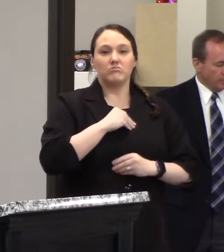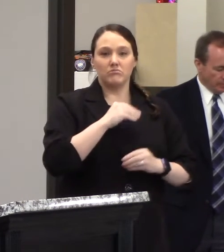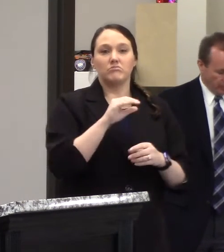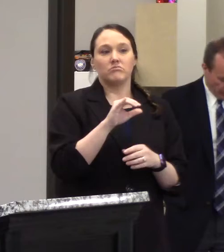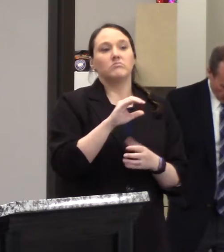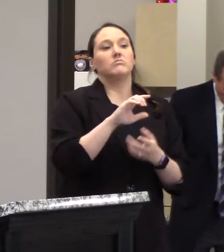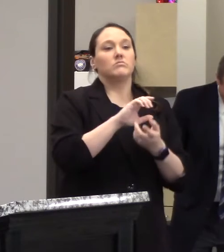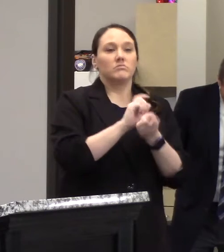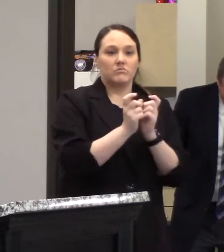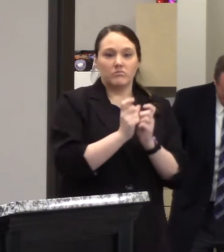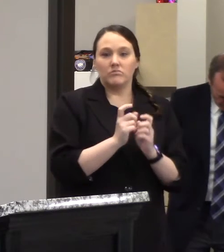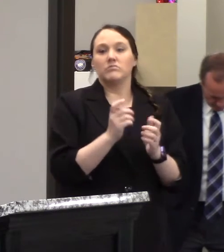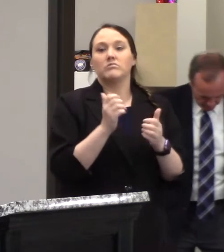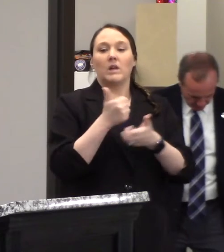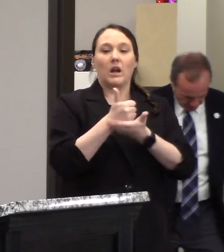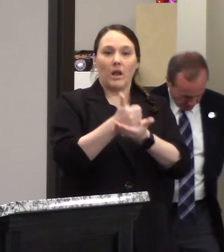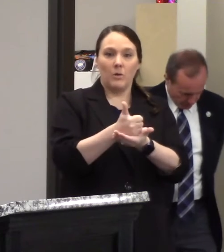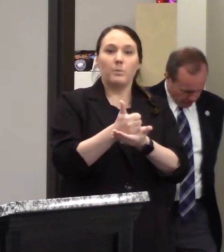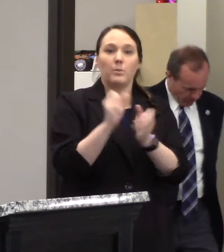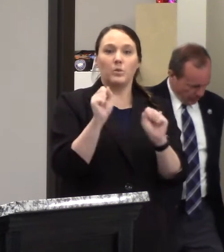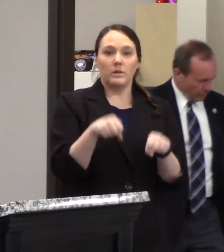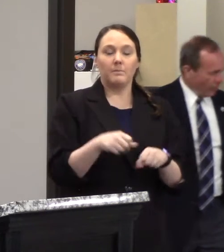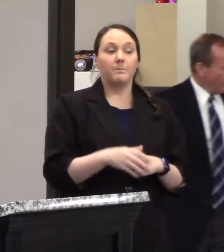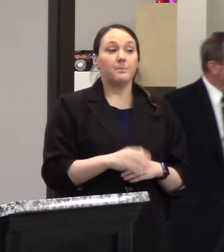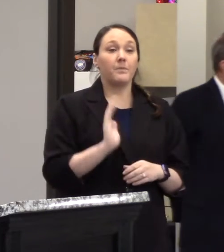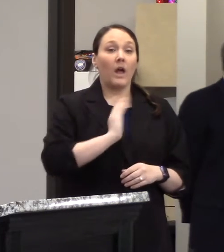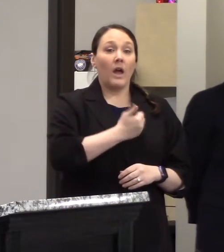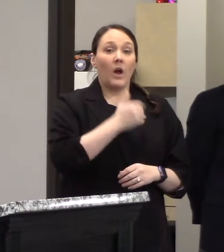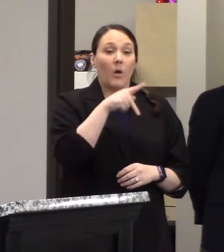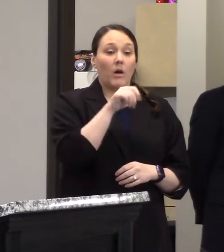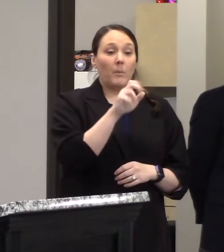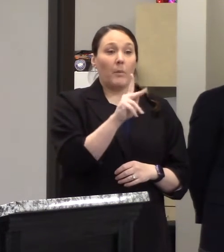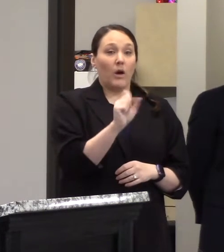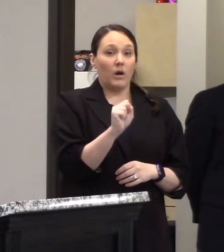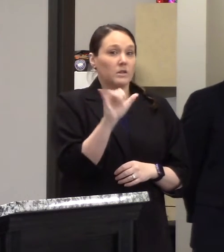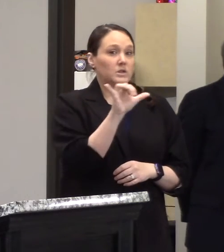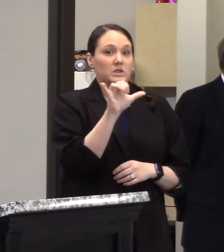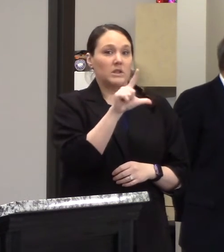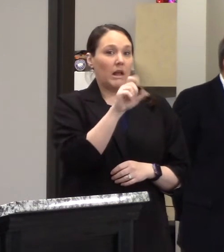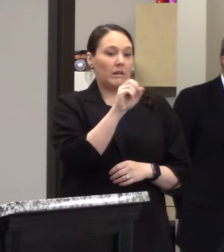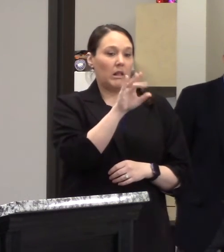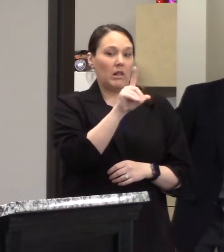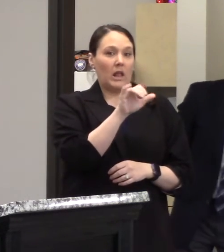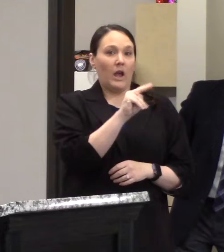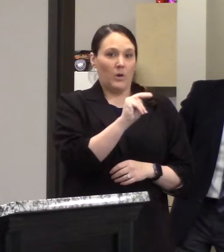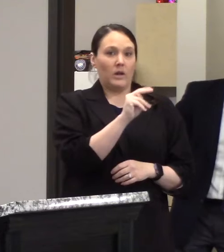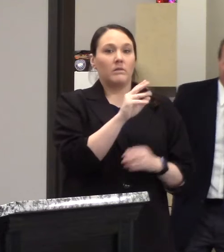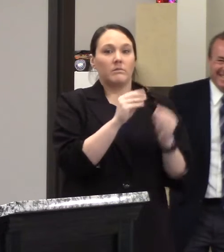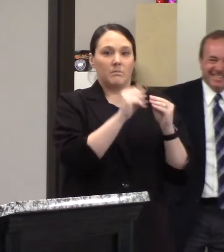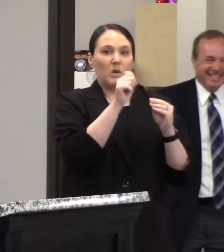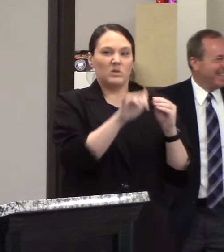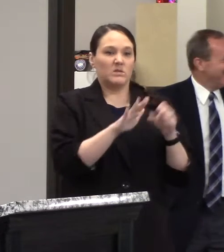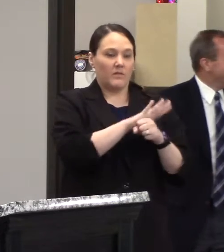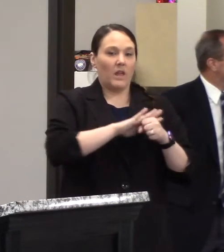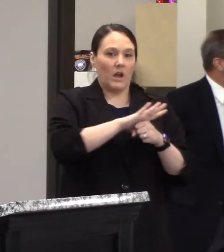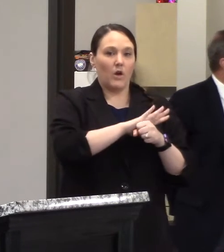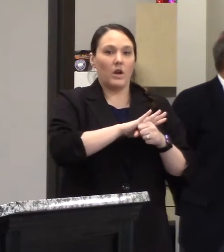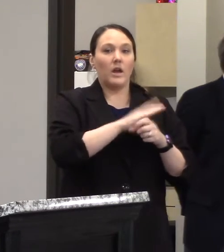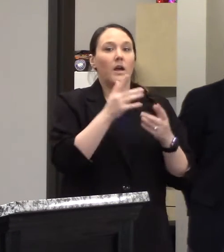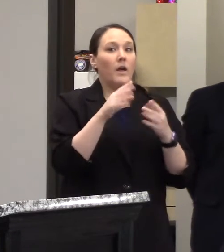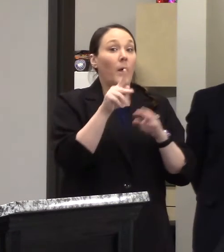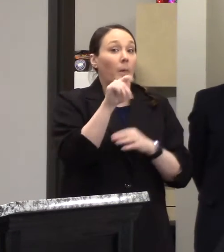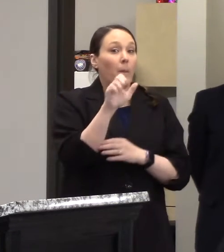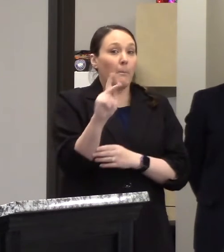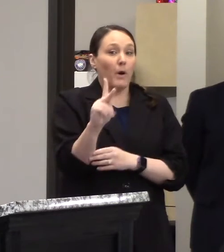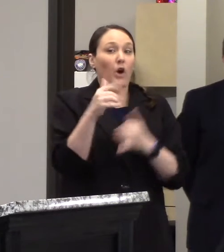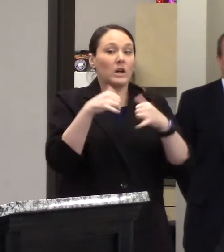and and uh our parks uh just like loud and most of the area they remain